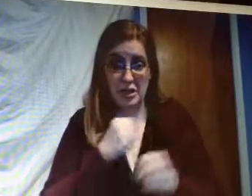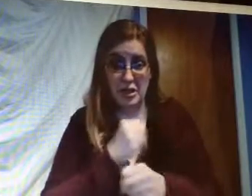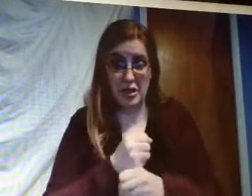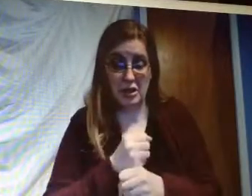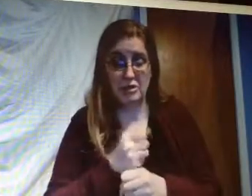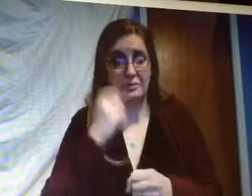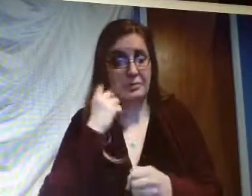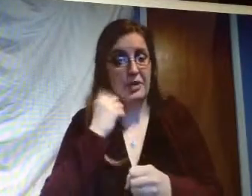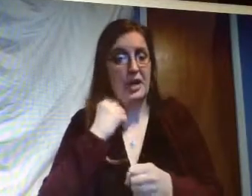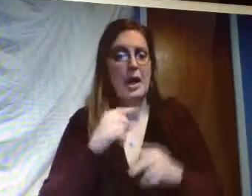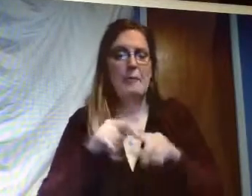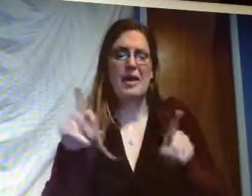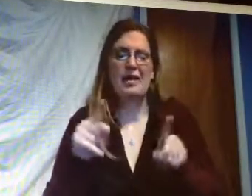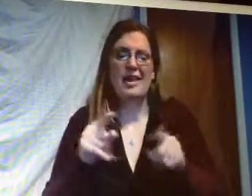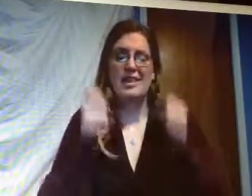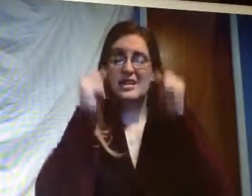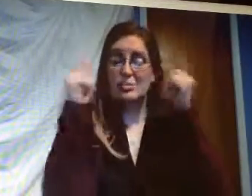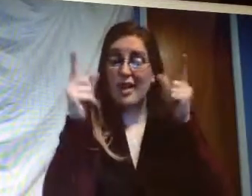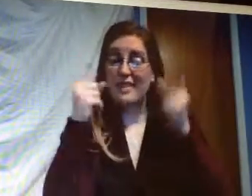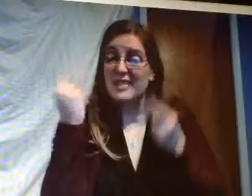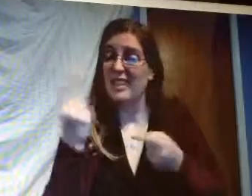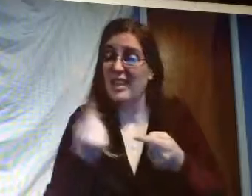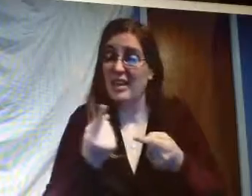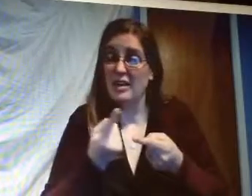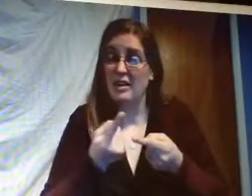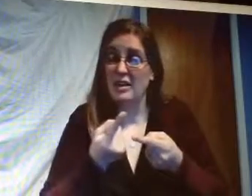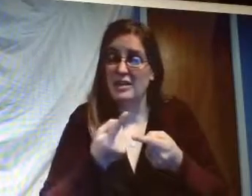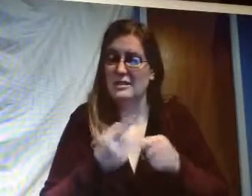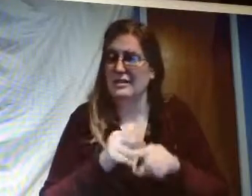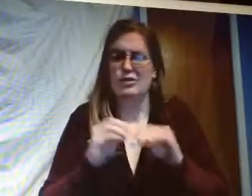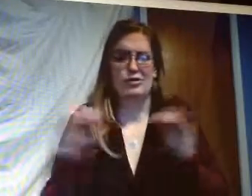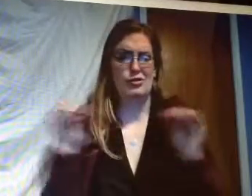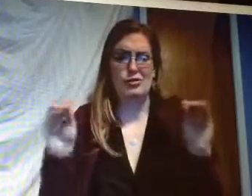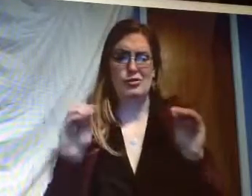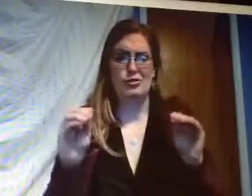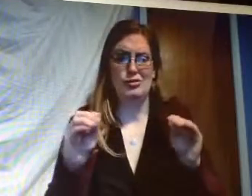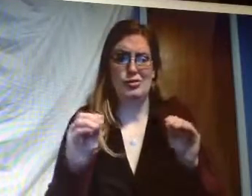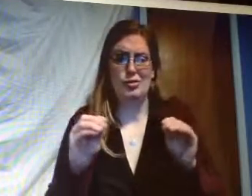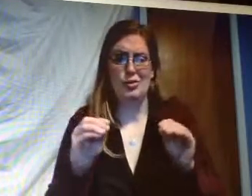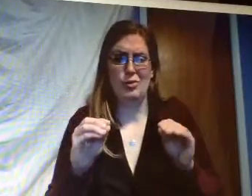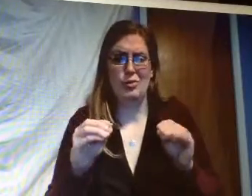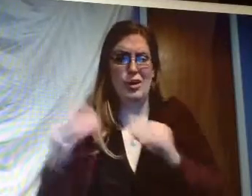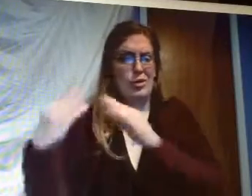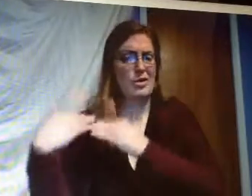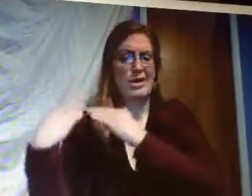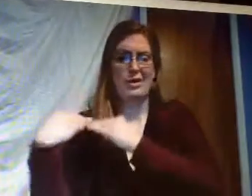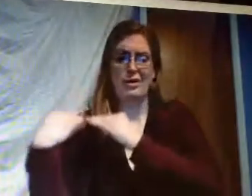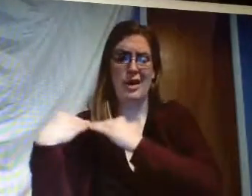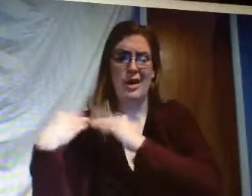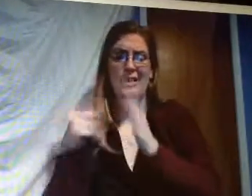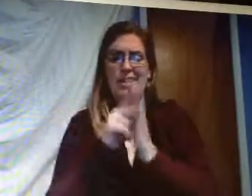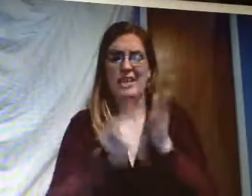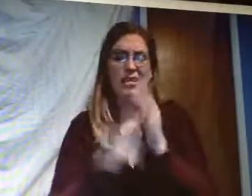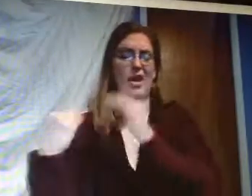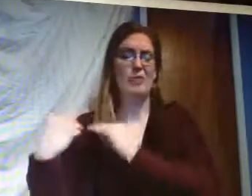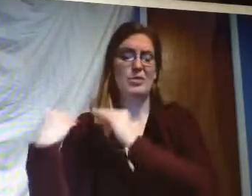or again in 50 years but the surprising thing is there's no